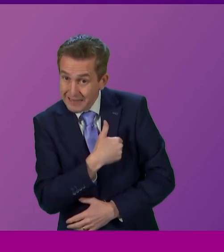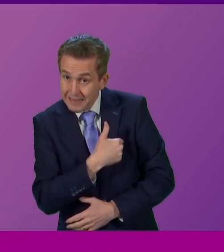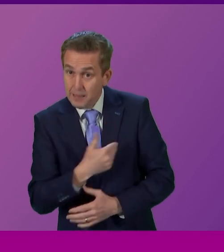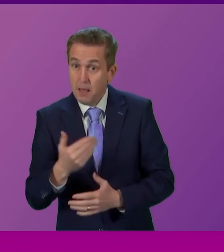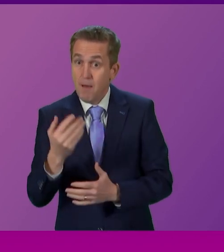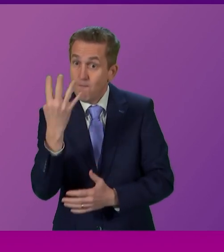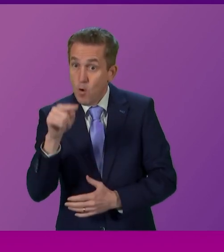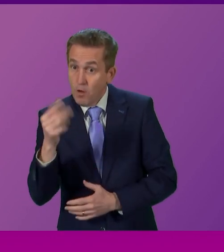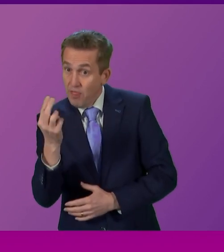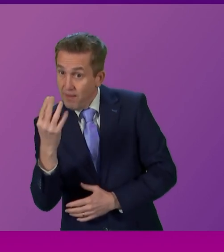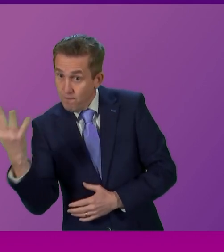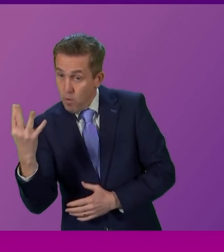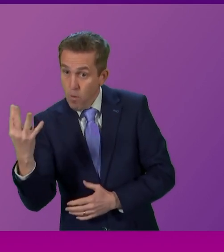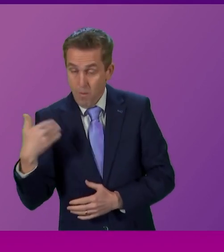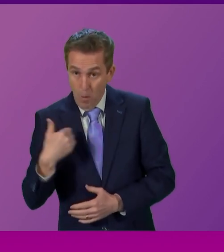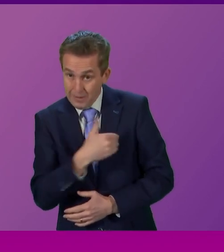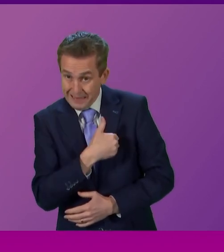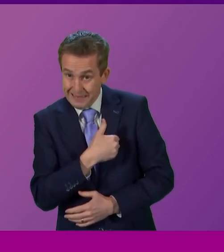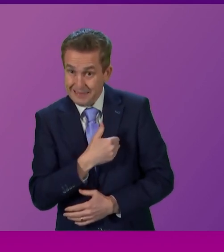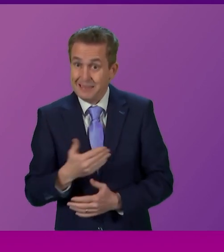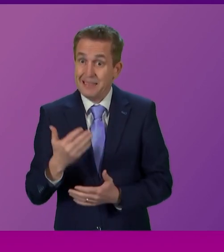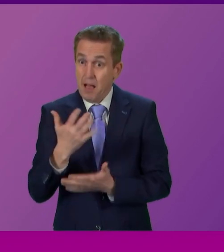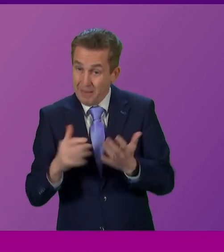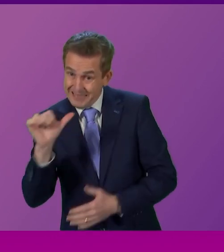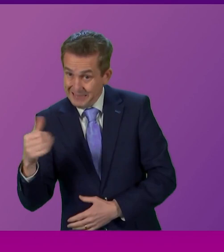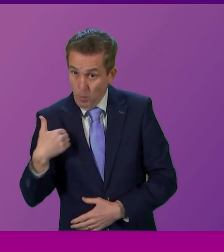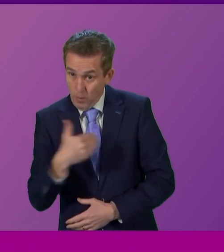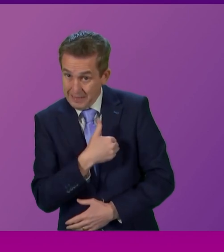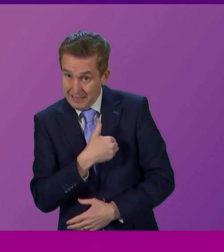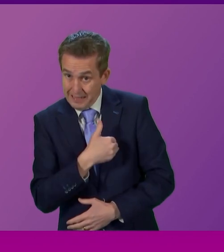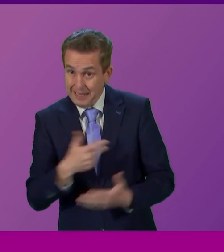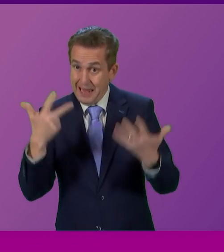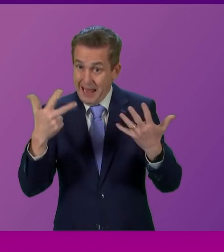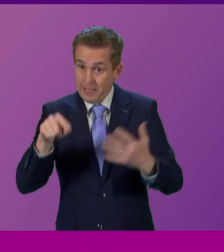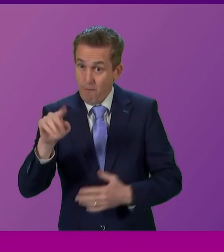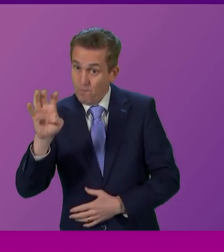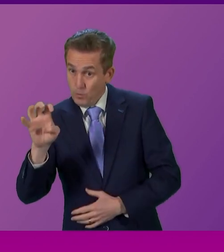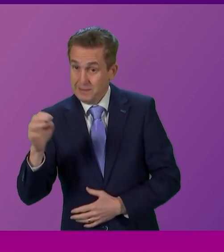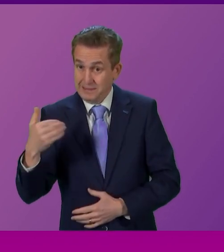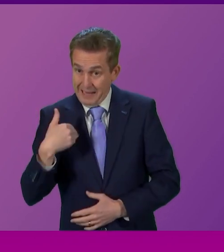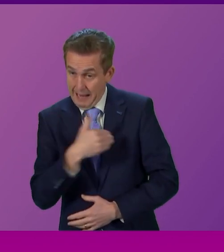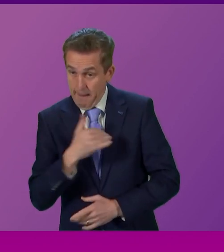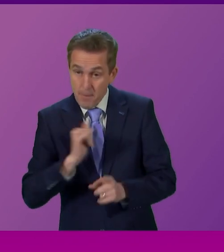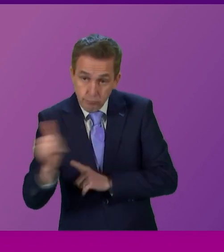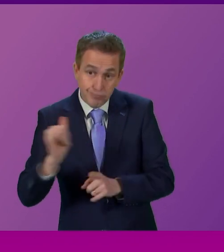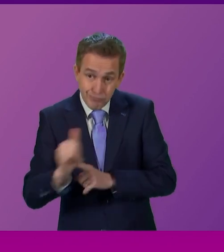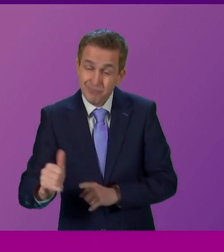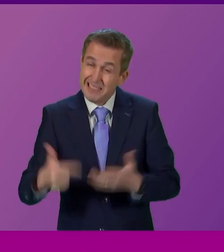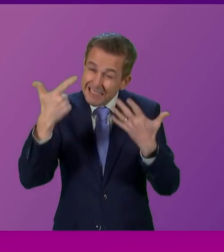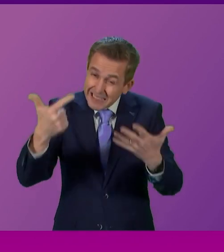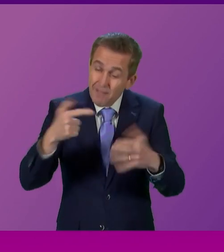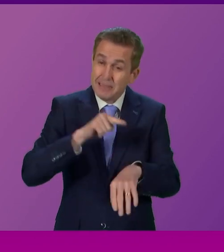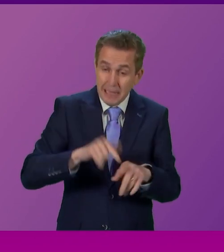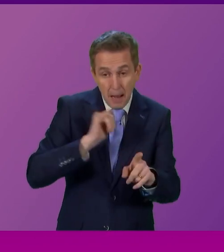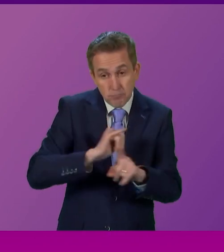.34am, 6.30am and 8.14am. Seven times